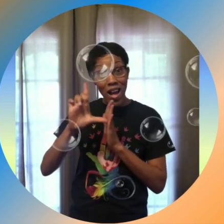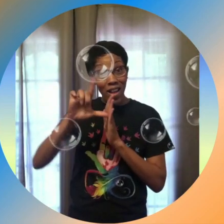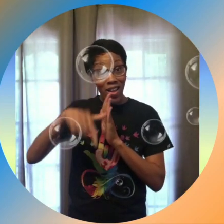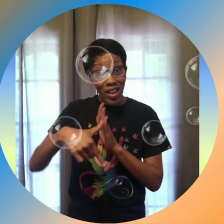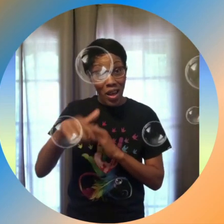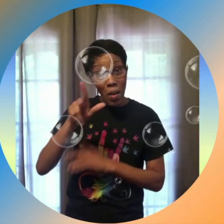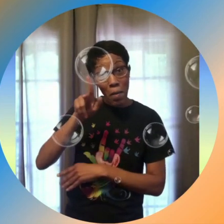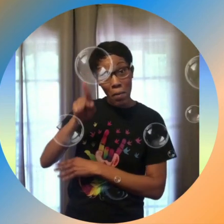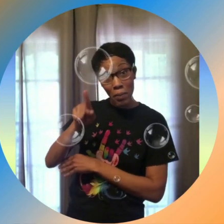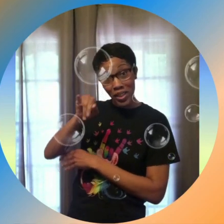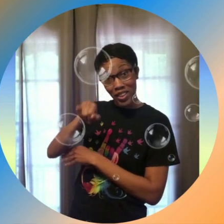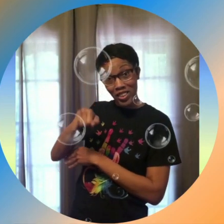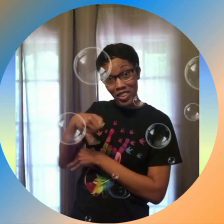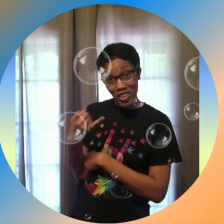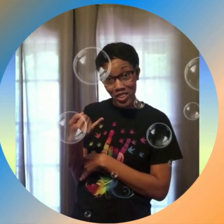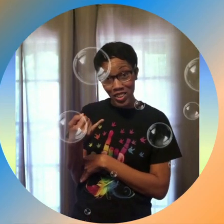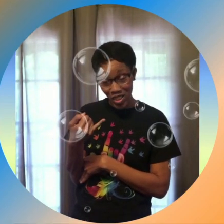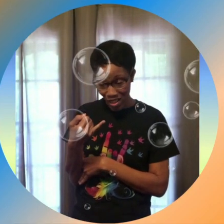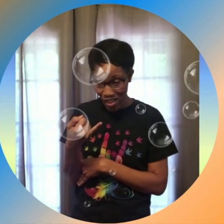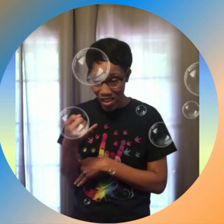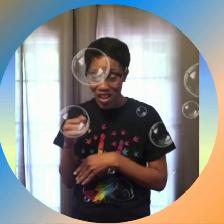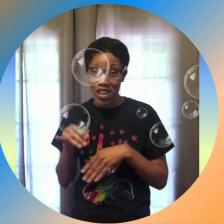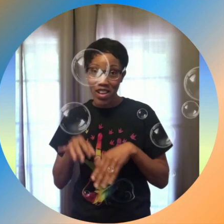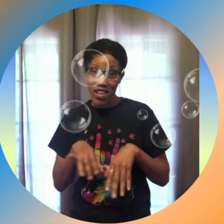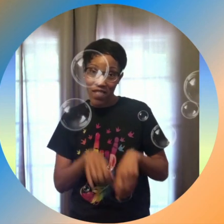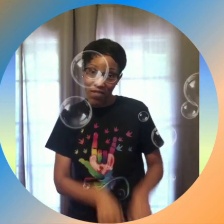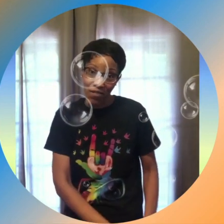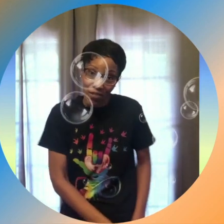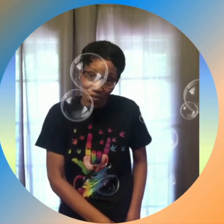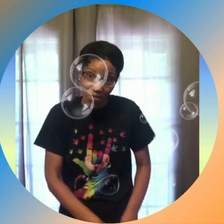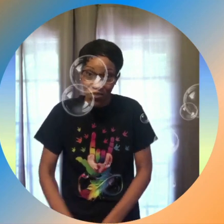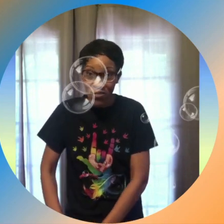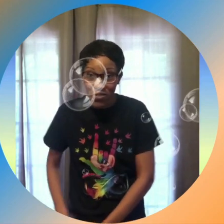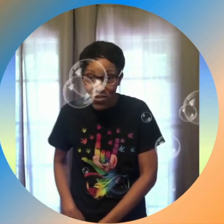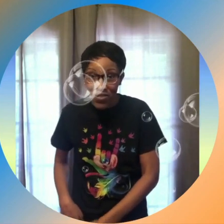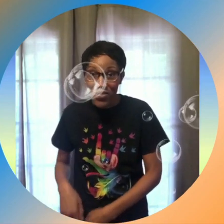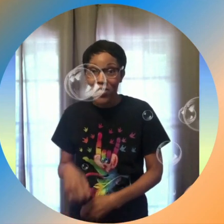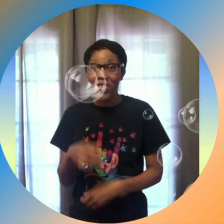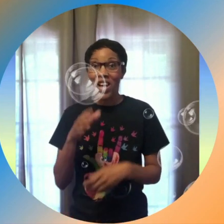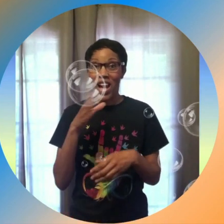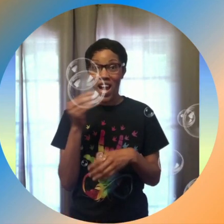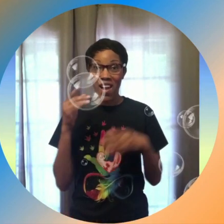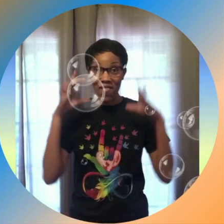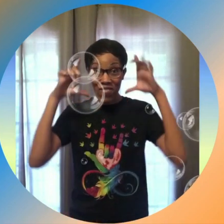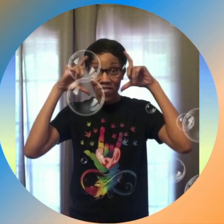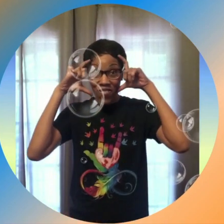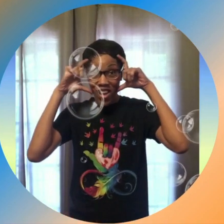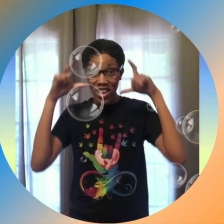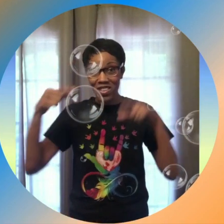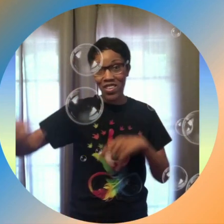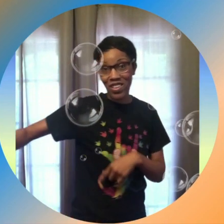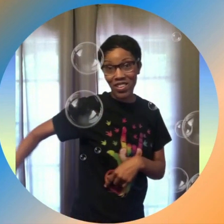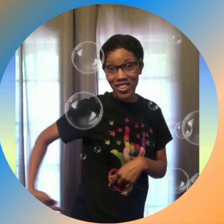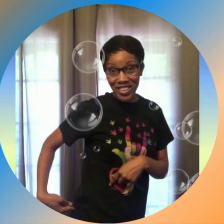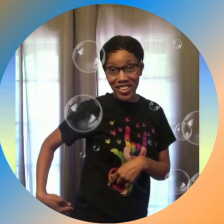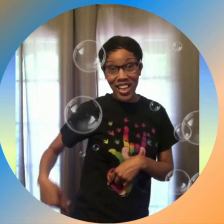my PJs with feet and face on the seat my